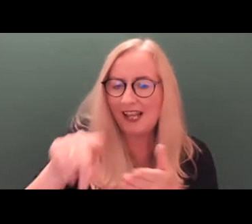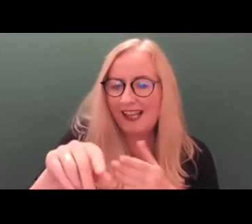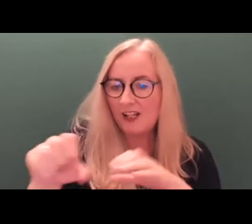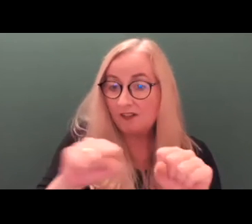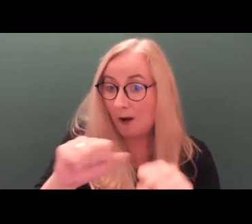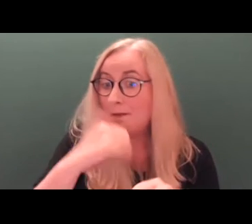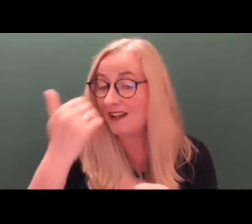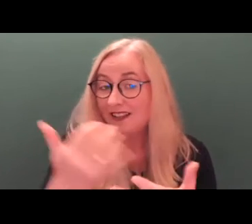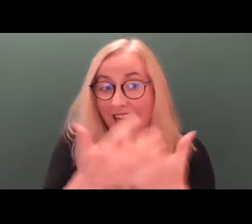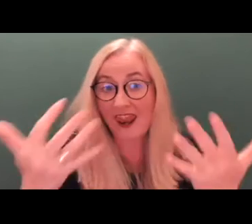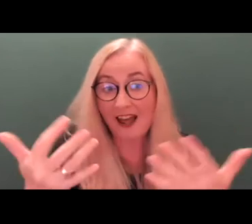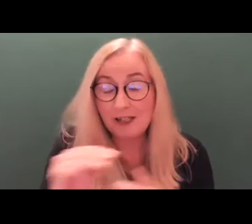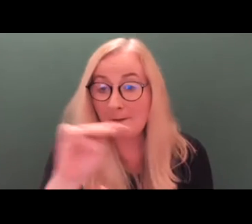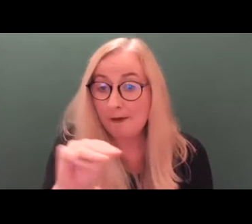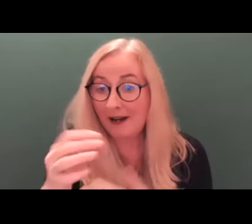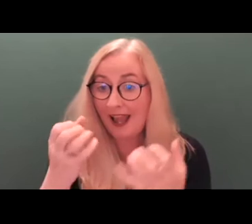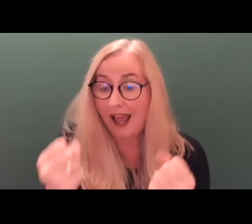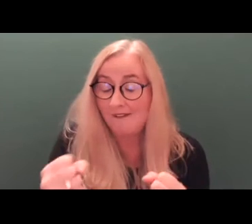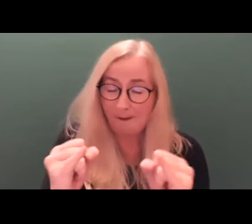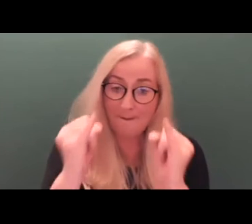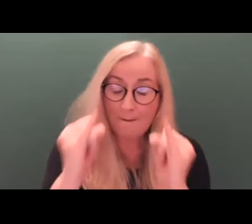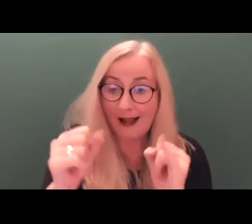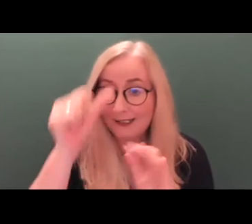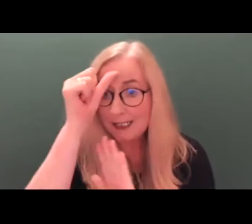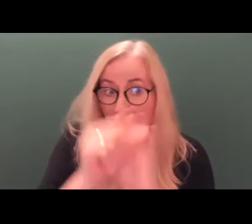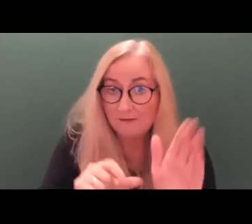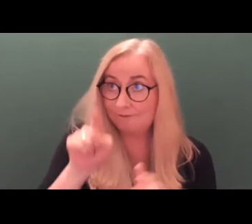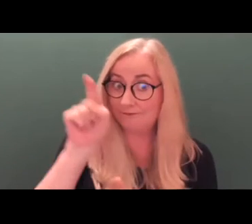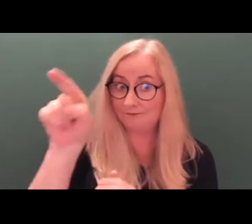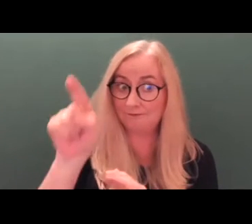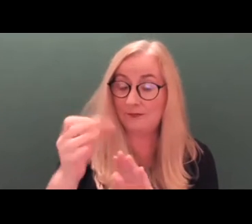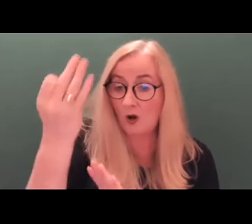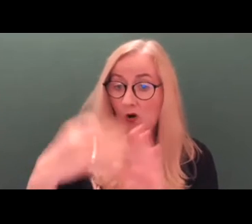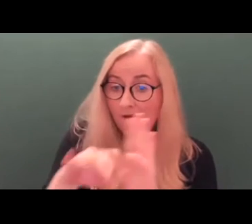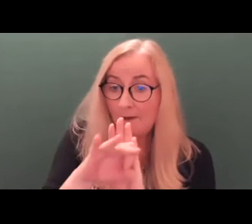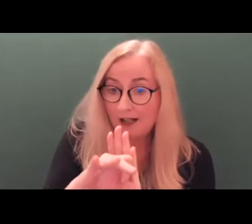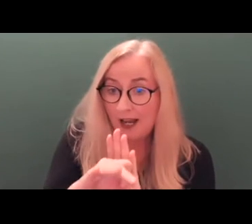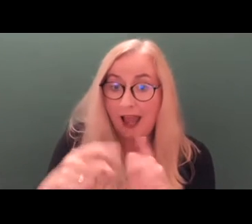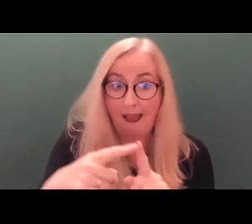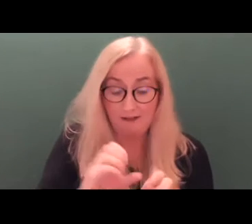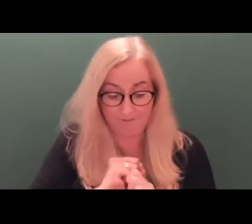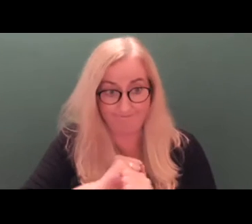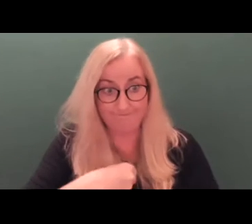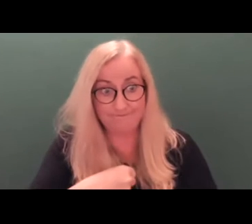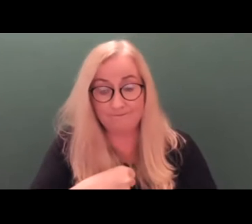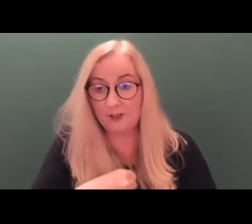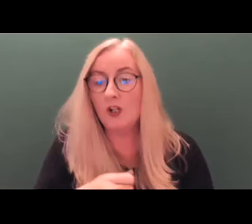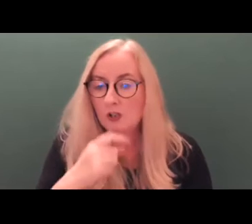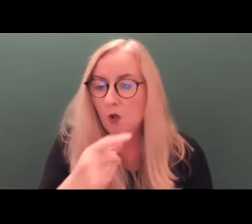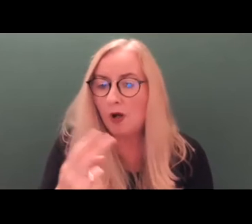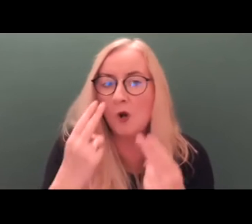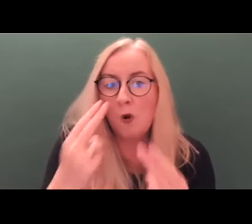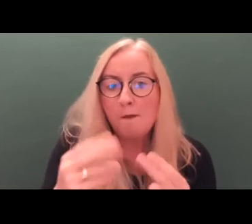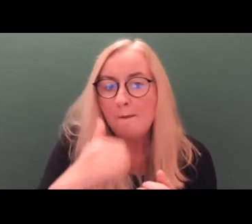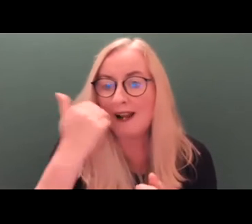of people who have very bad experience of the government and very much distressed in it. And it is usually those